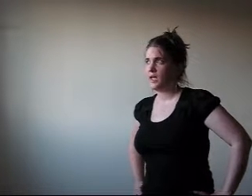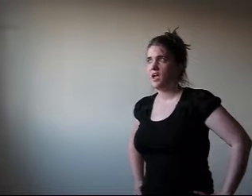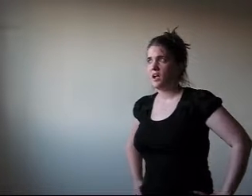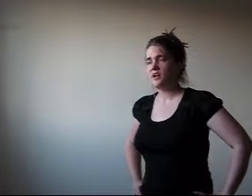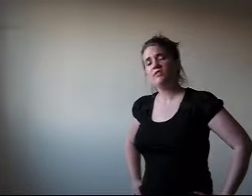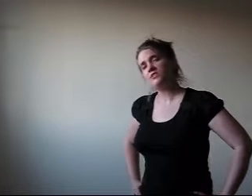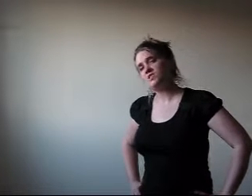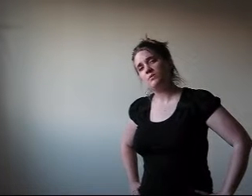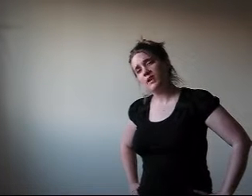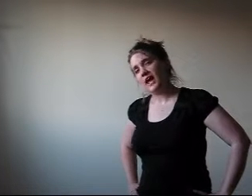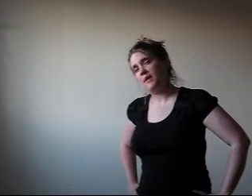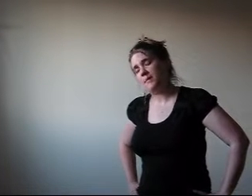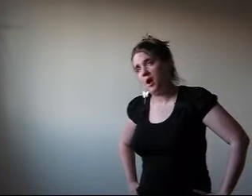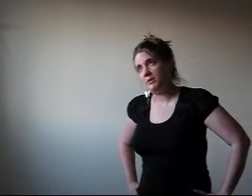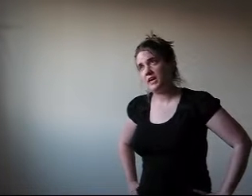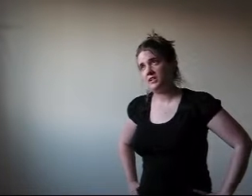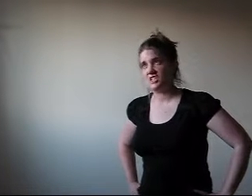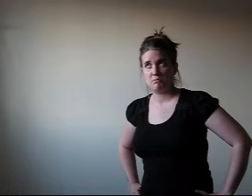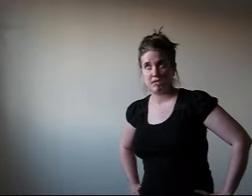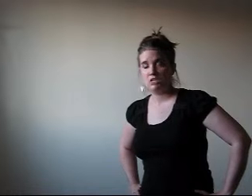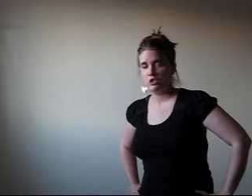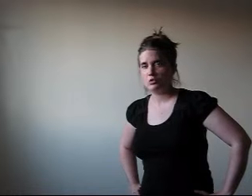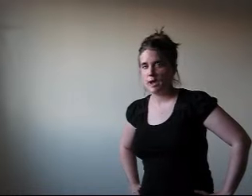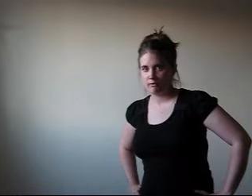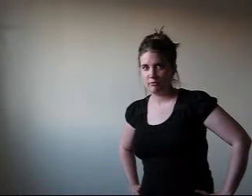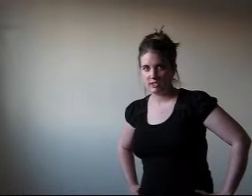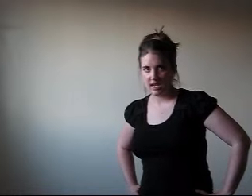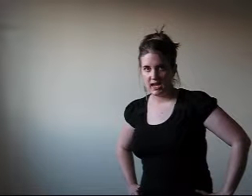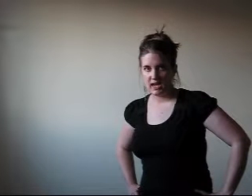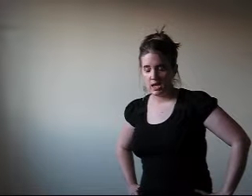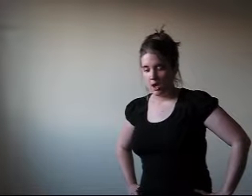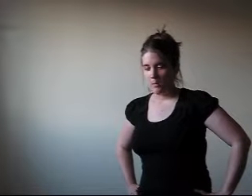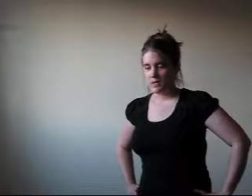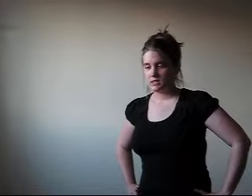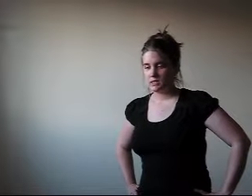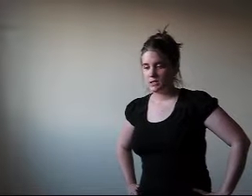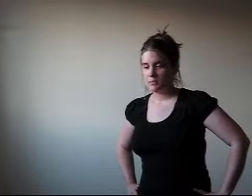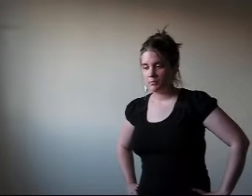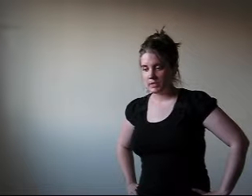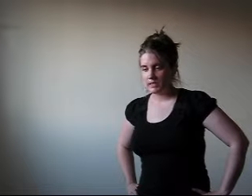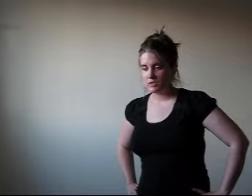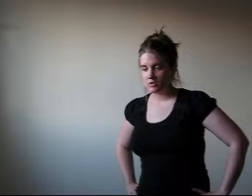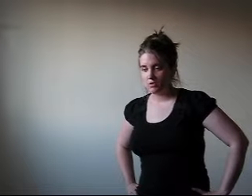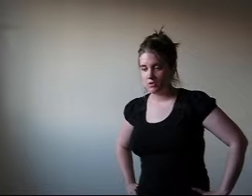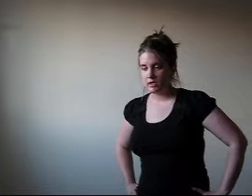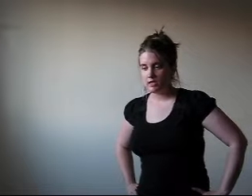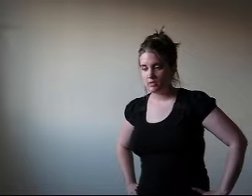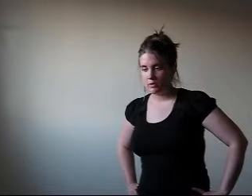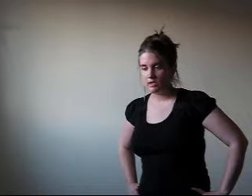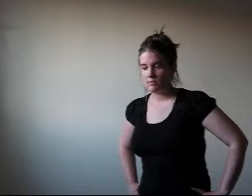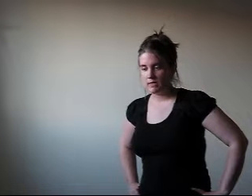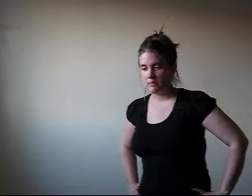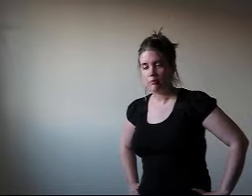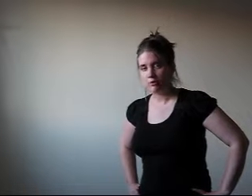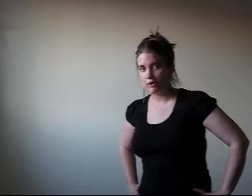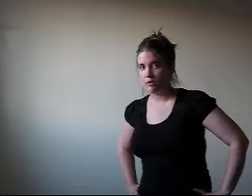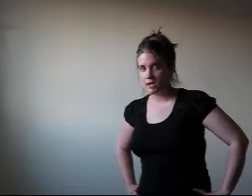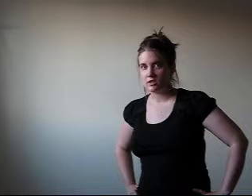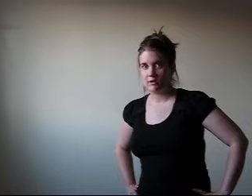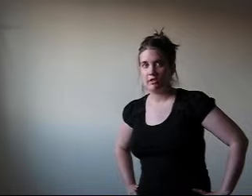I don't think there's anyone I'm obligated to speak to every day. But since I'm complete at school, it's going to be pretty regularly